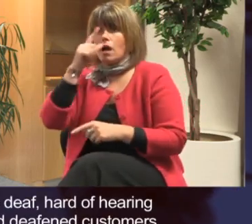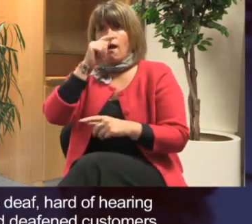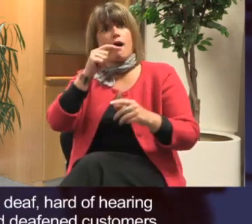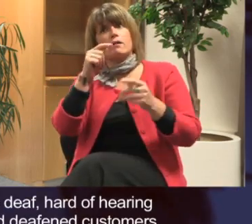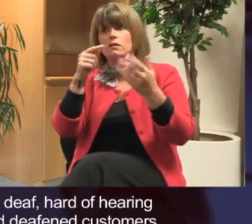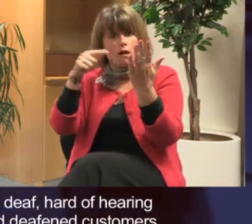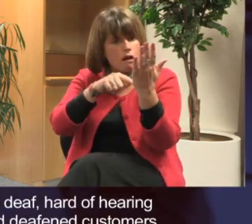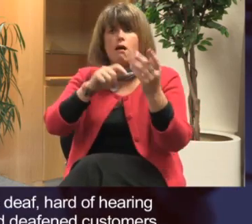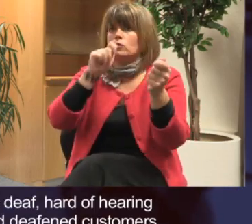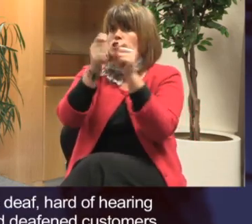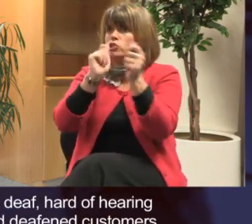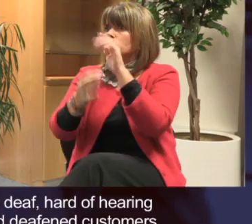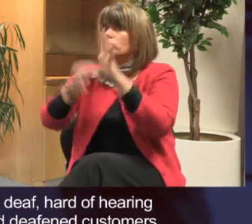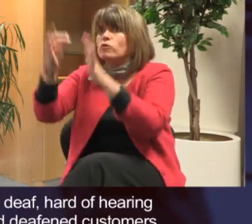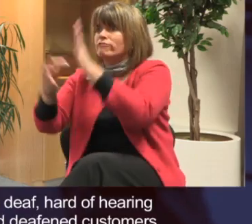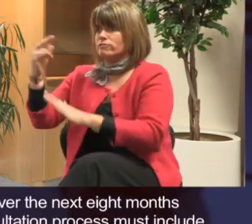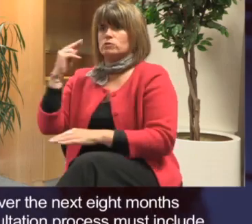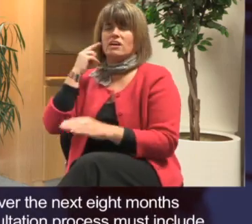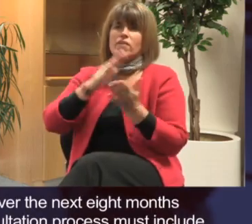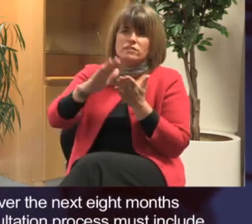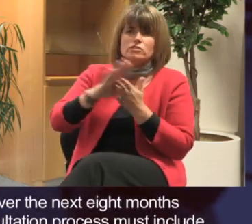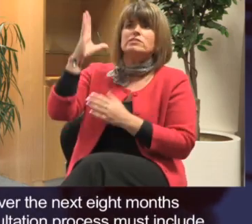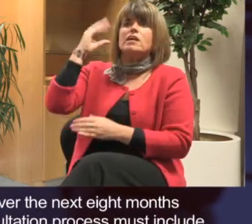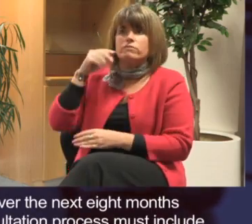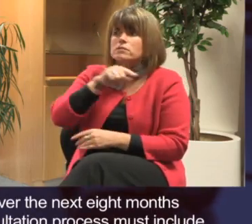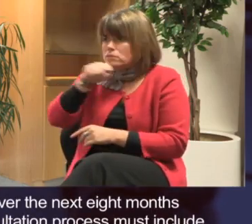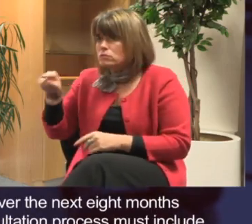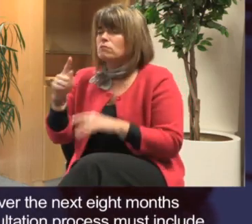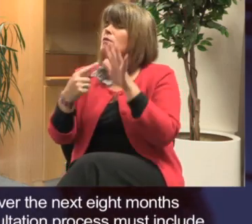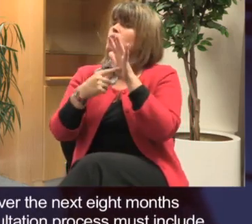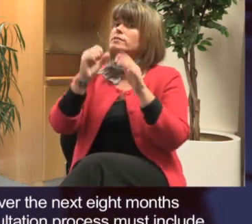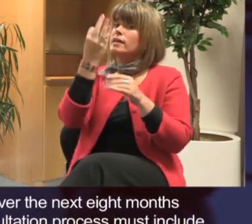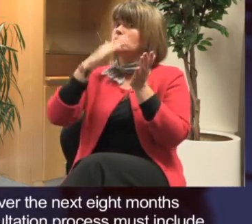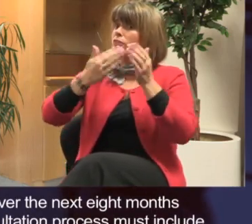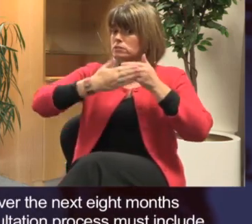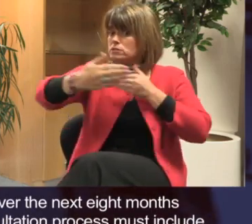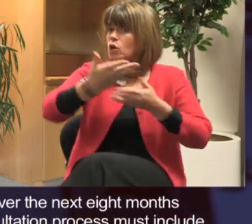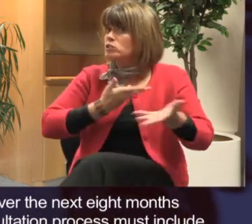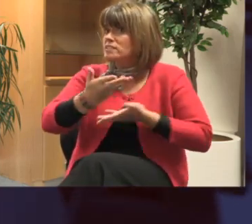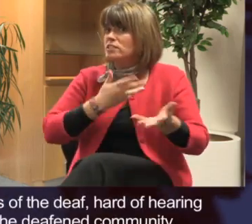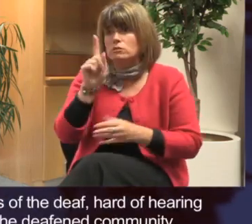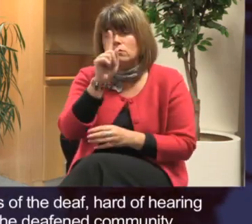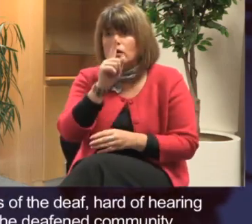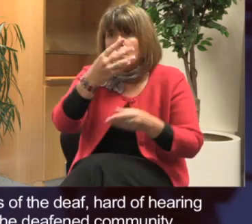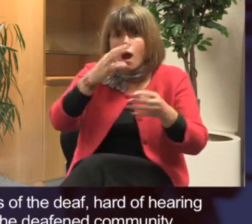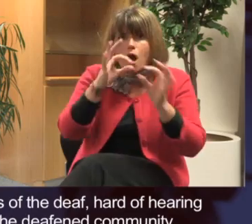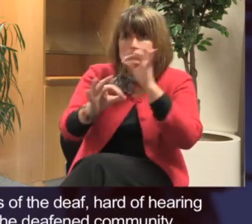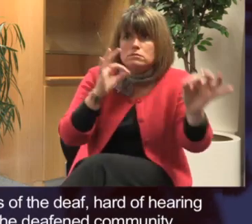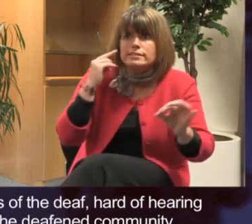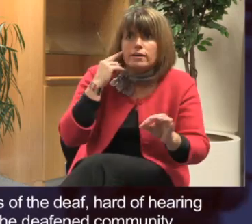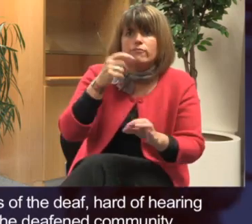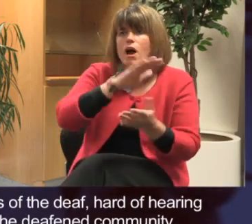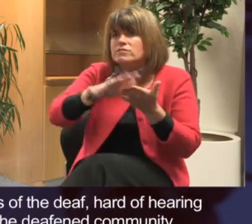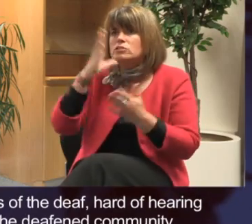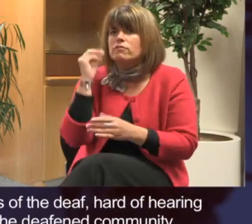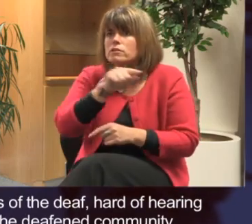deaf, hard of hearing and deafened customers. But over the next eight months, the consultation process must include the views of the deaf, hard